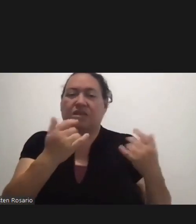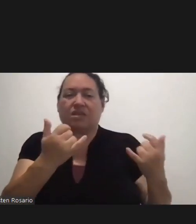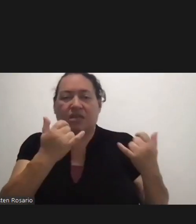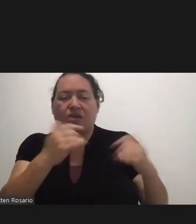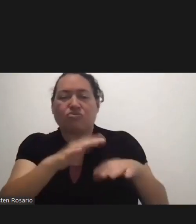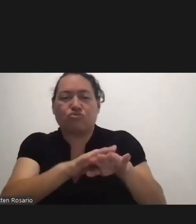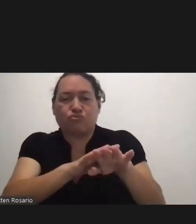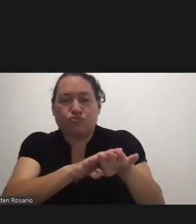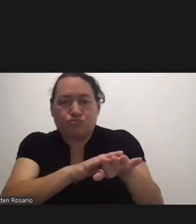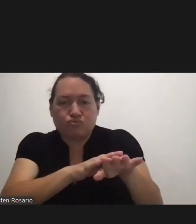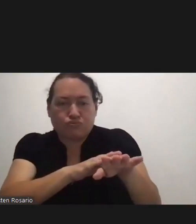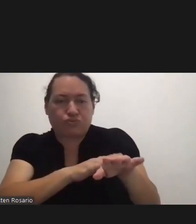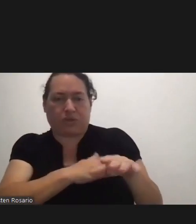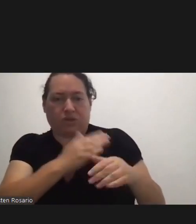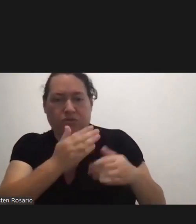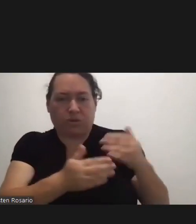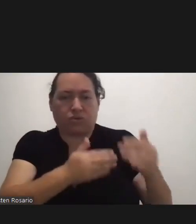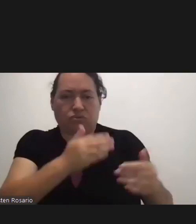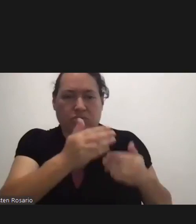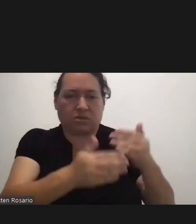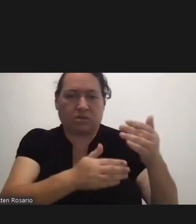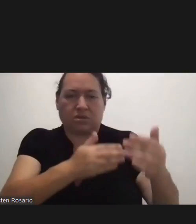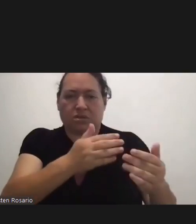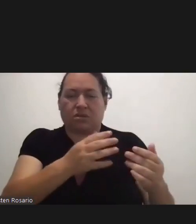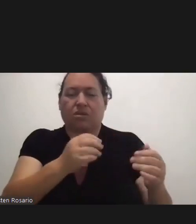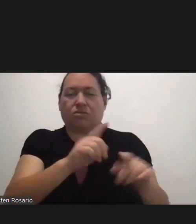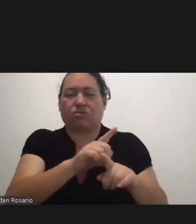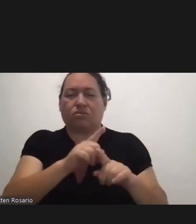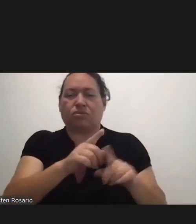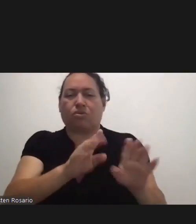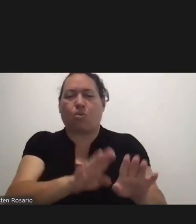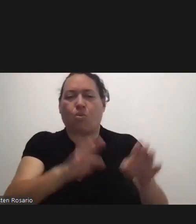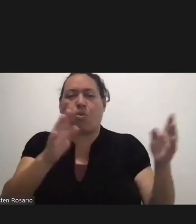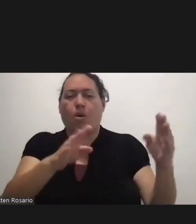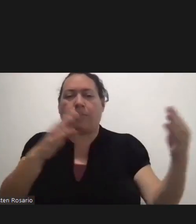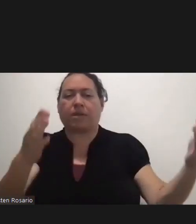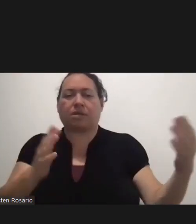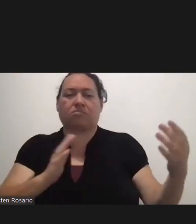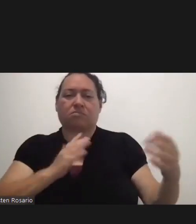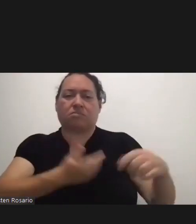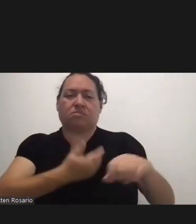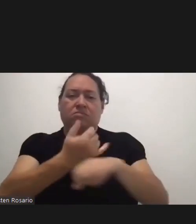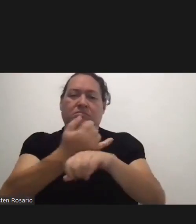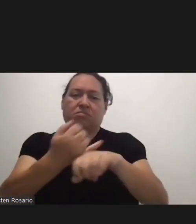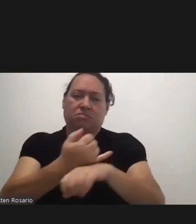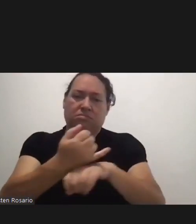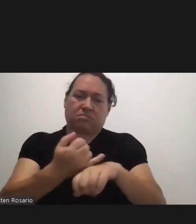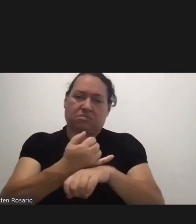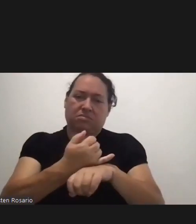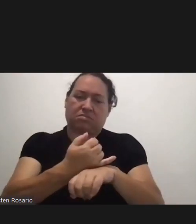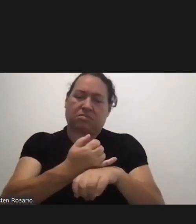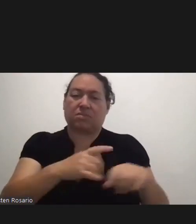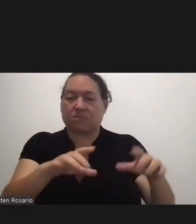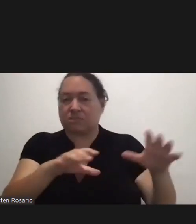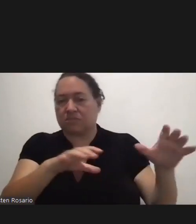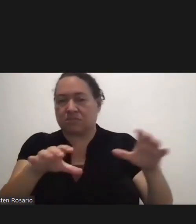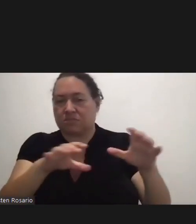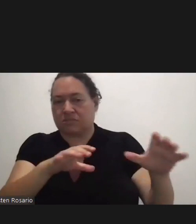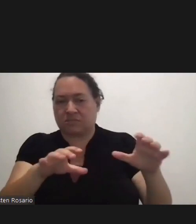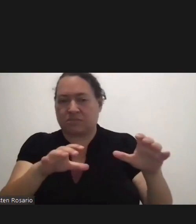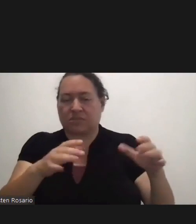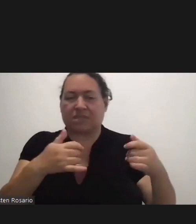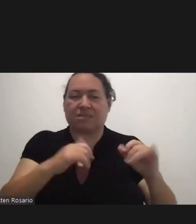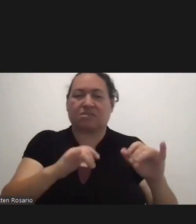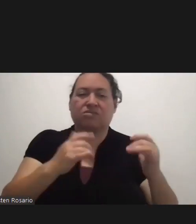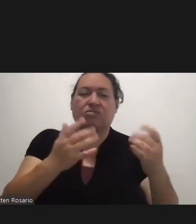Very Much Effectively Reopening Our Island And As We Do That I Still Want To